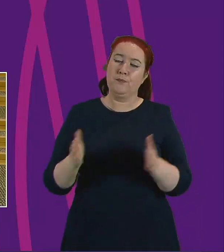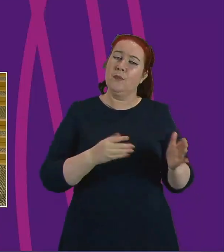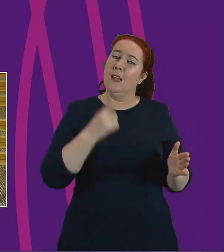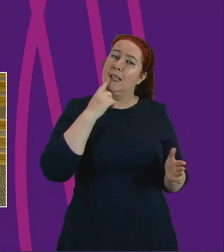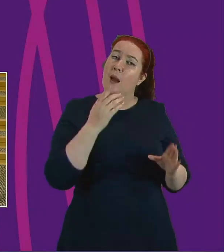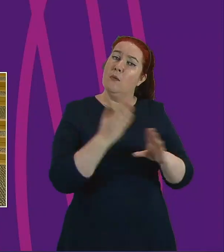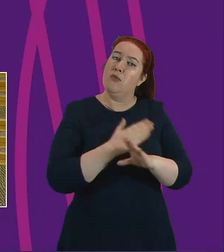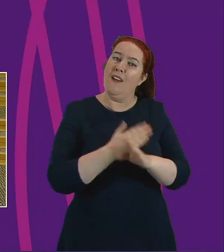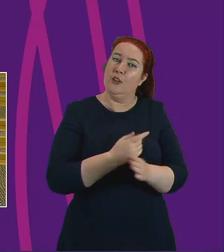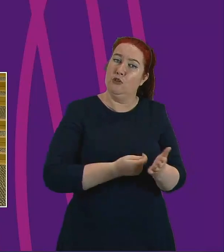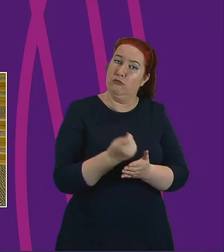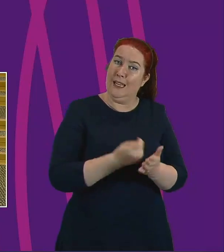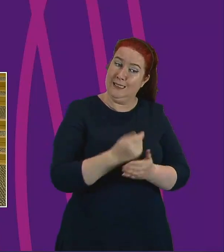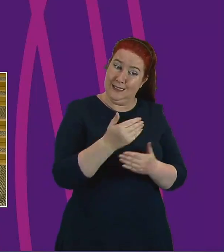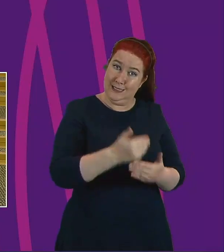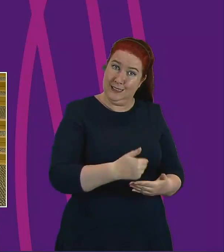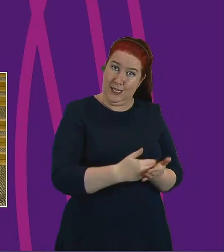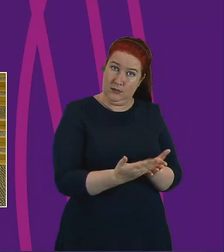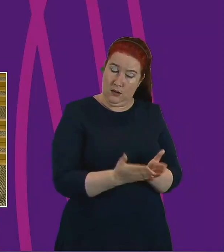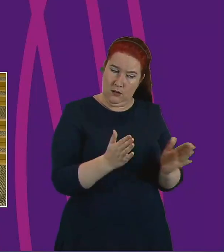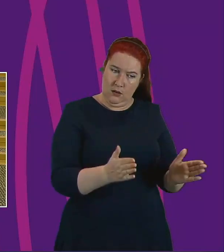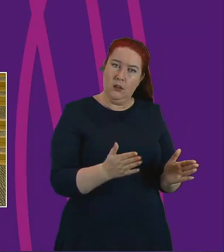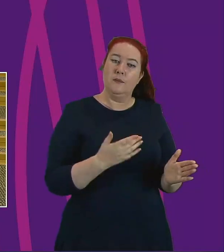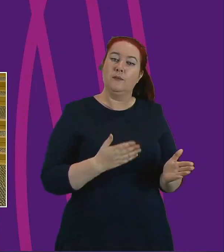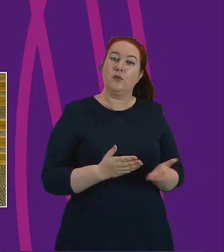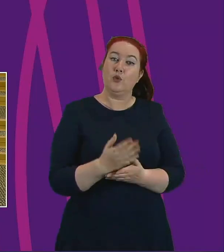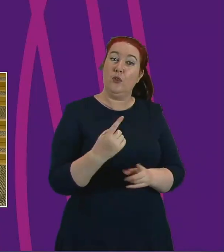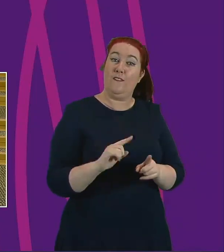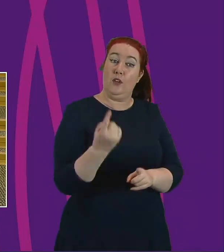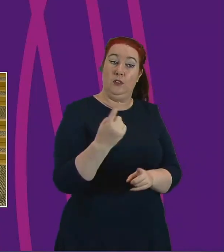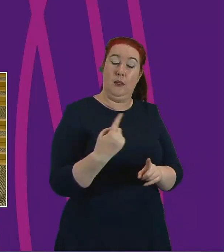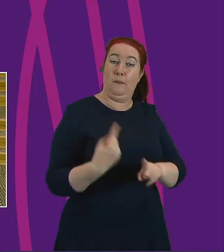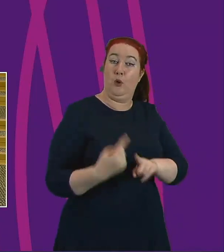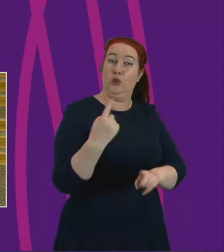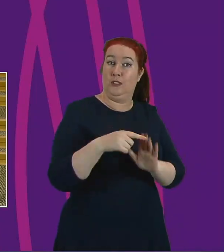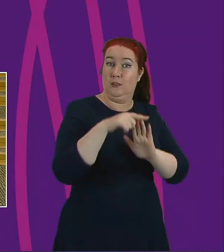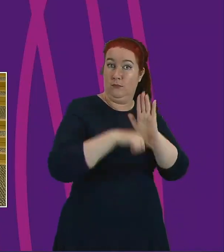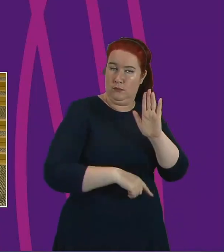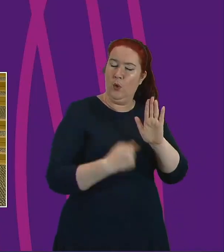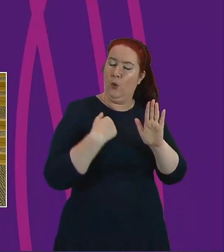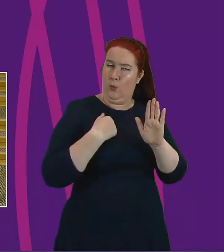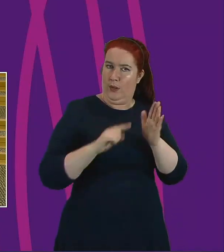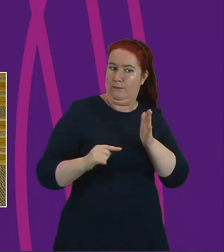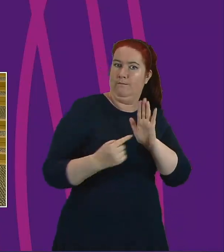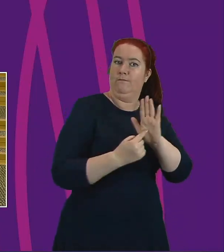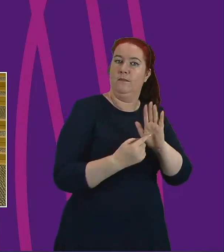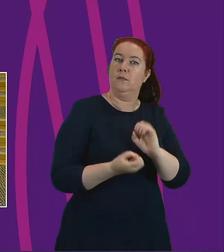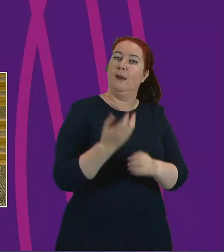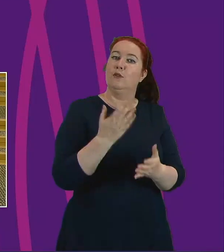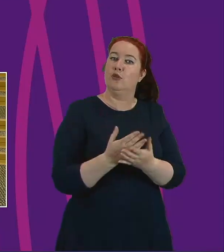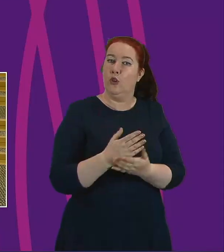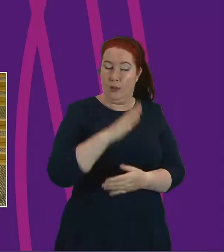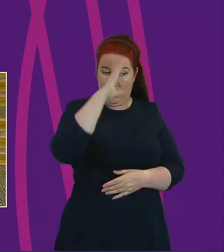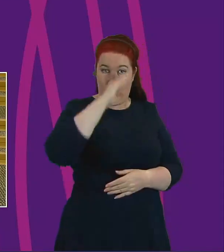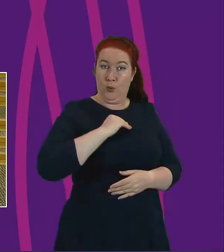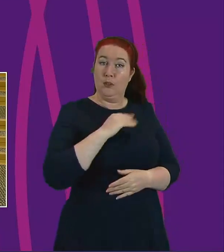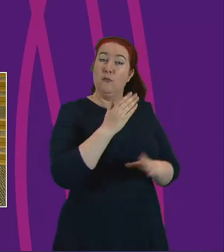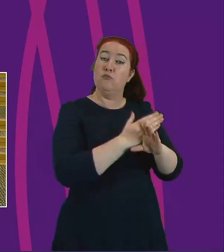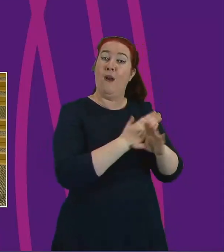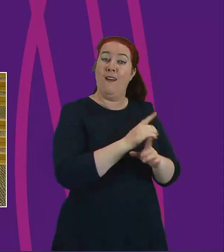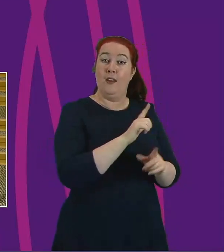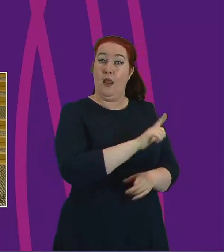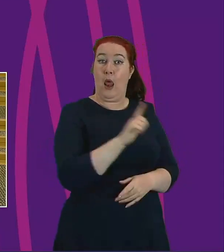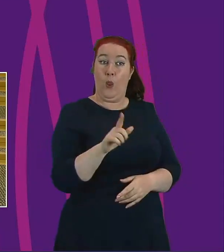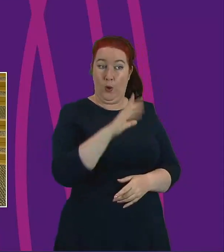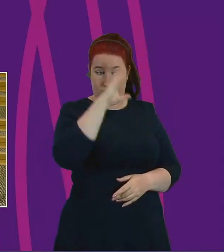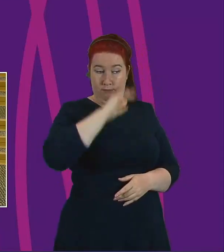we took immediate action through the first coronavirus emergency legislation to ensure we increase the notice period a private landlord must